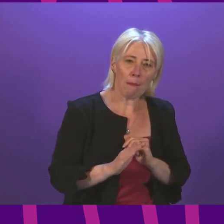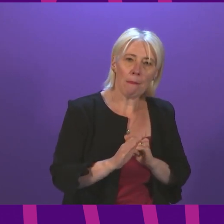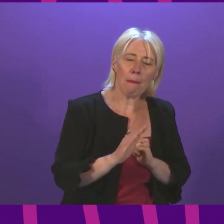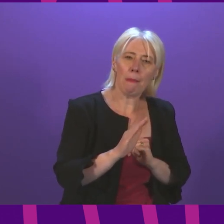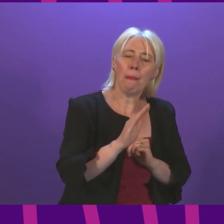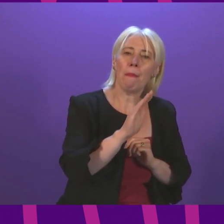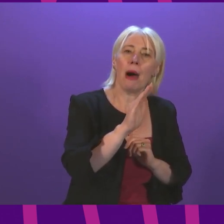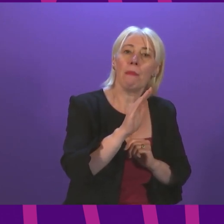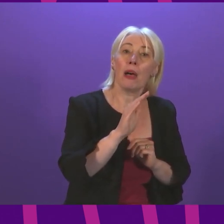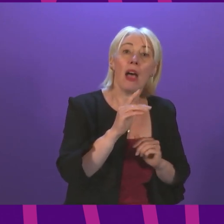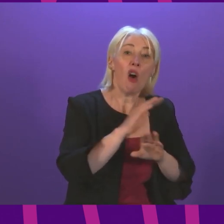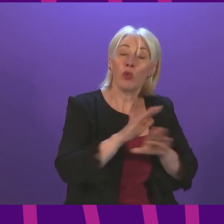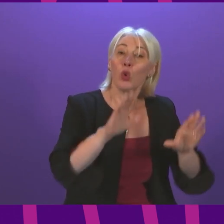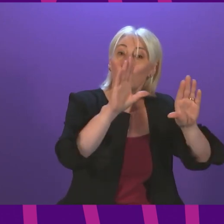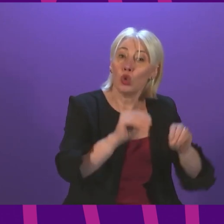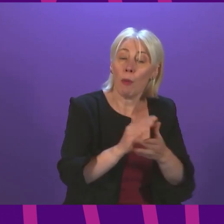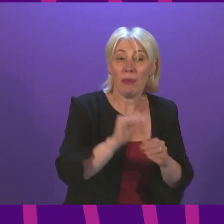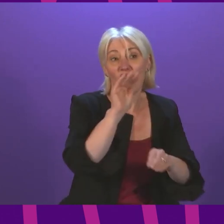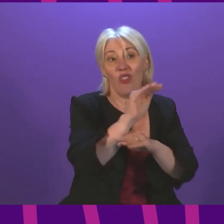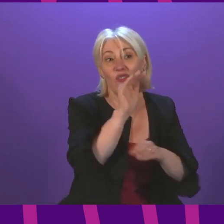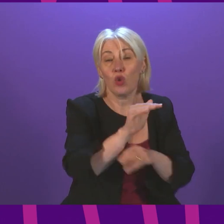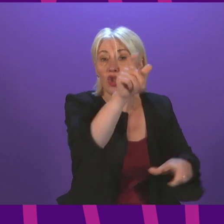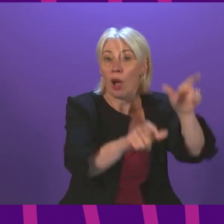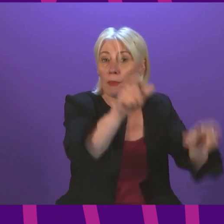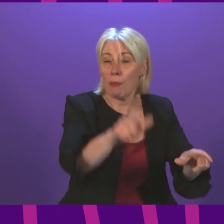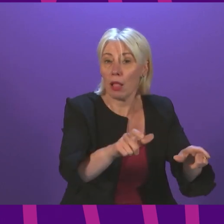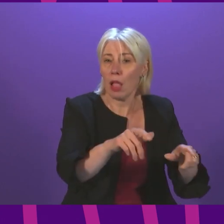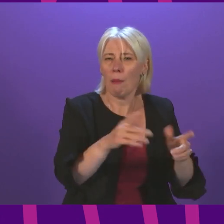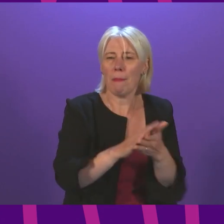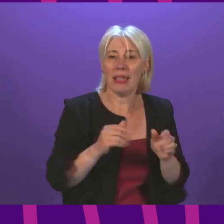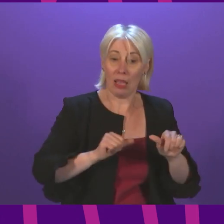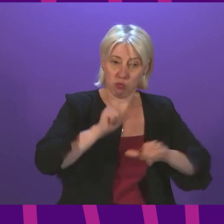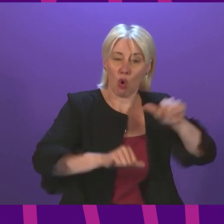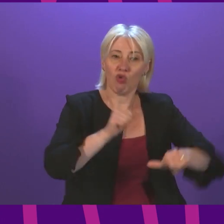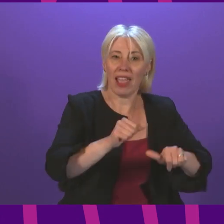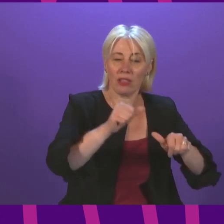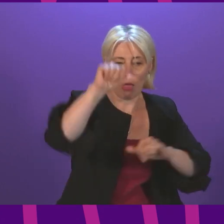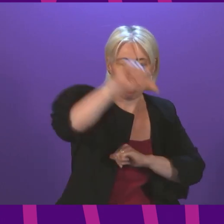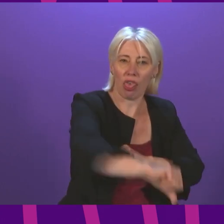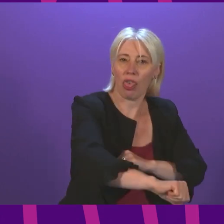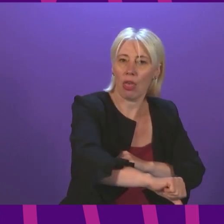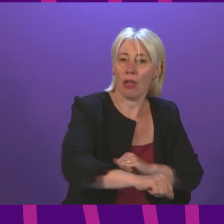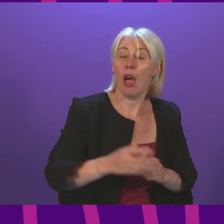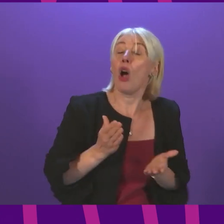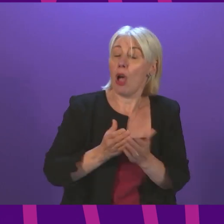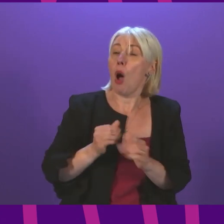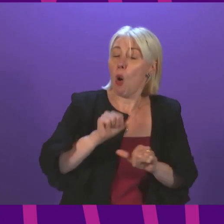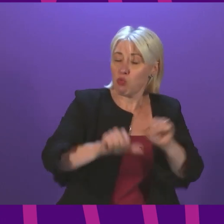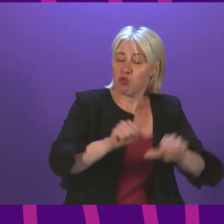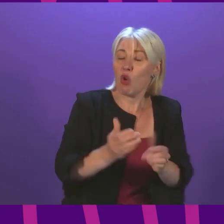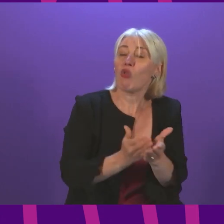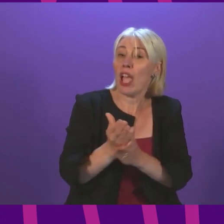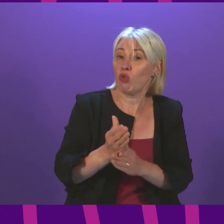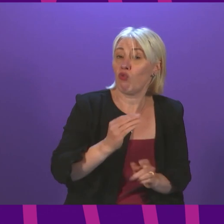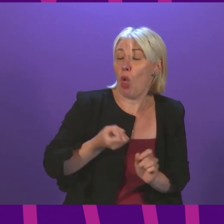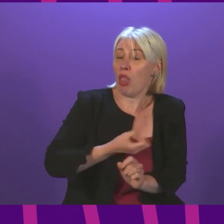stop, not only will we fail future generations but they will undo the progress made. Progress, I have to say, made under previous Labour governments, especially on